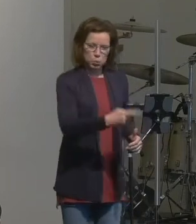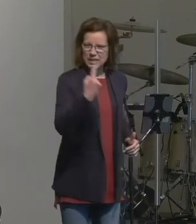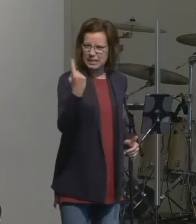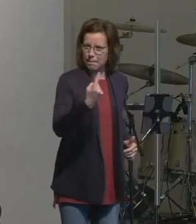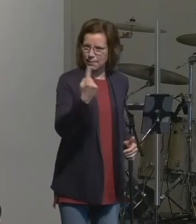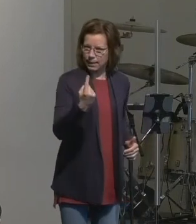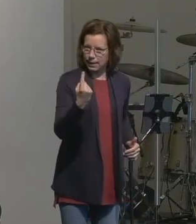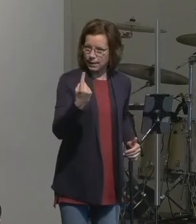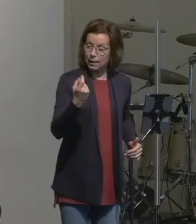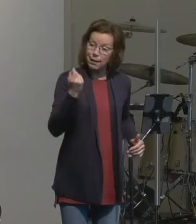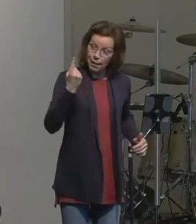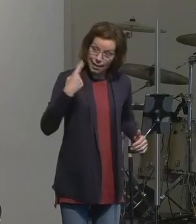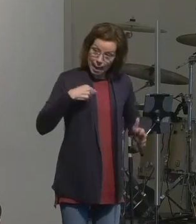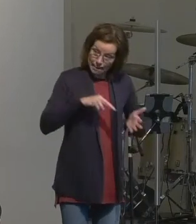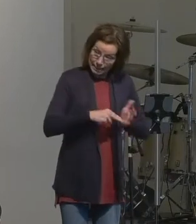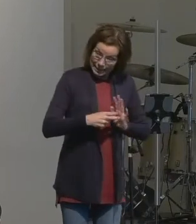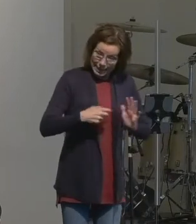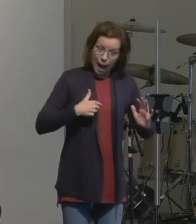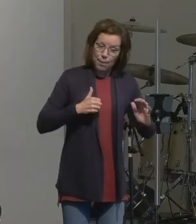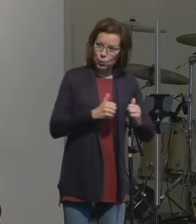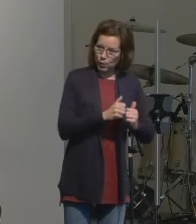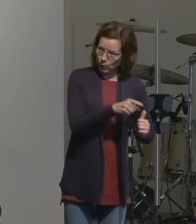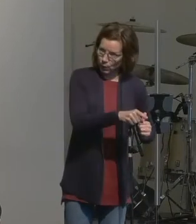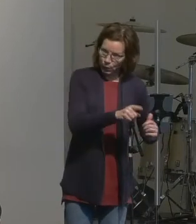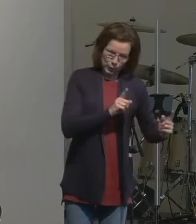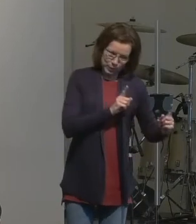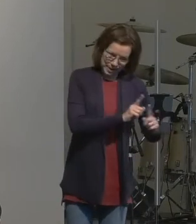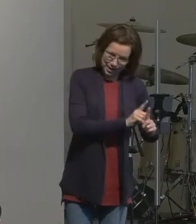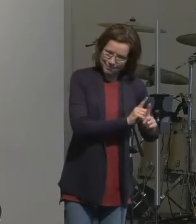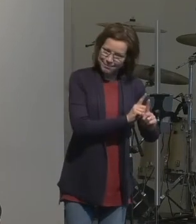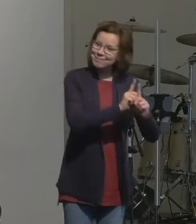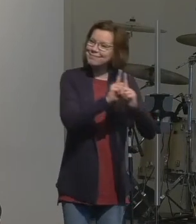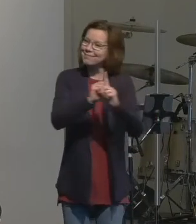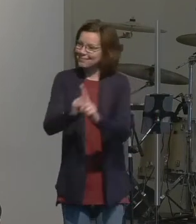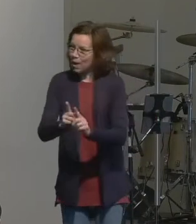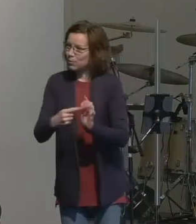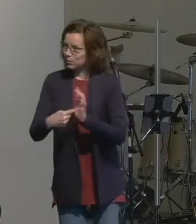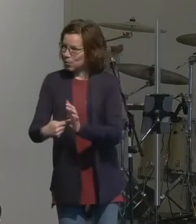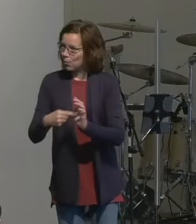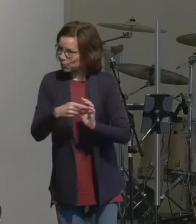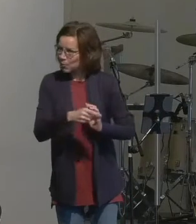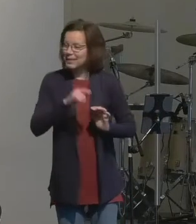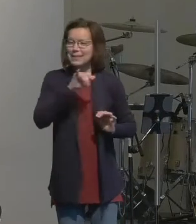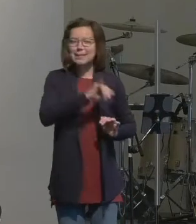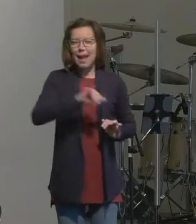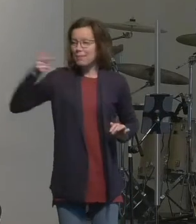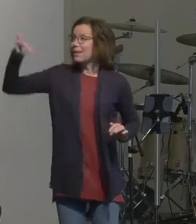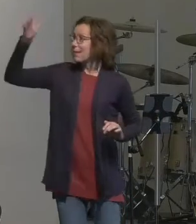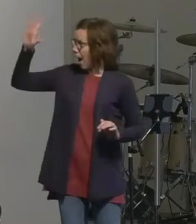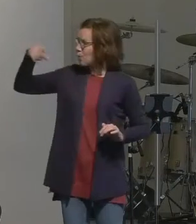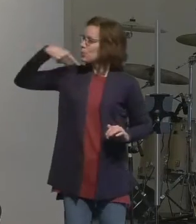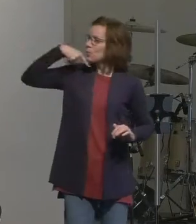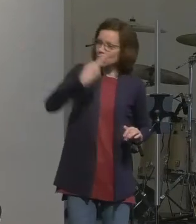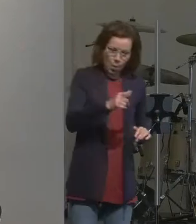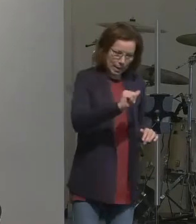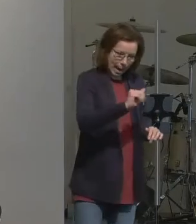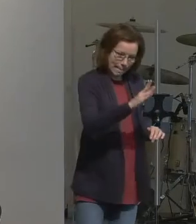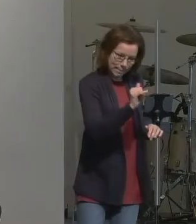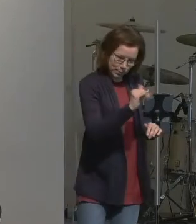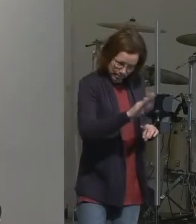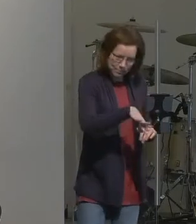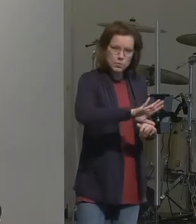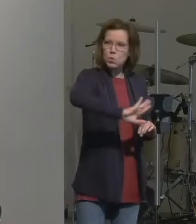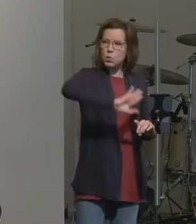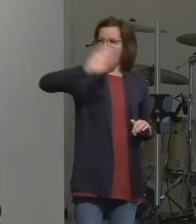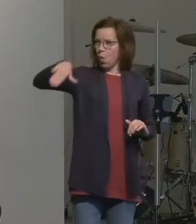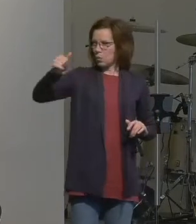also implies I'm going to be present so when God tells Abram to go to a land I'm going to show you he's telling